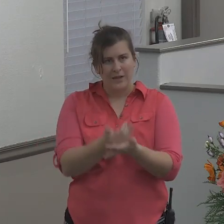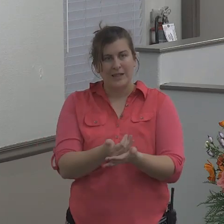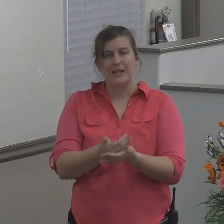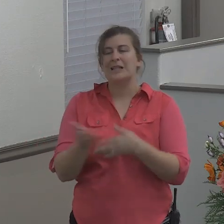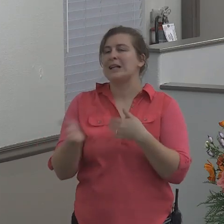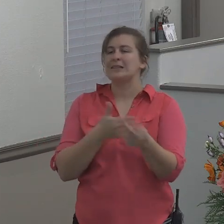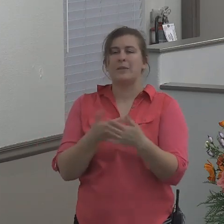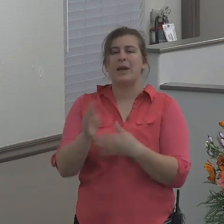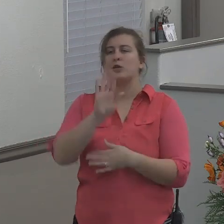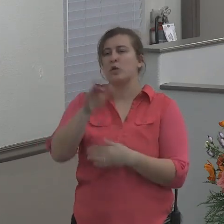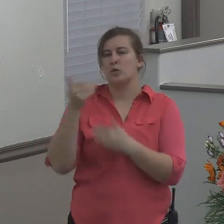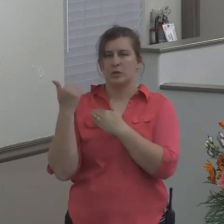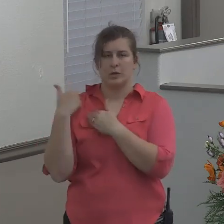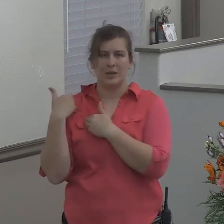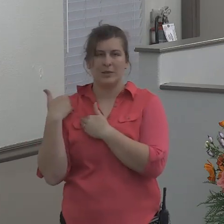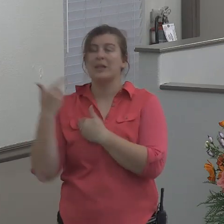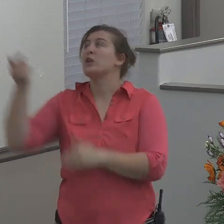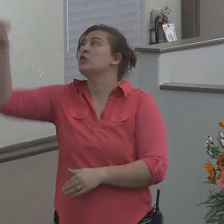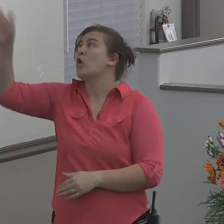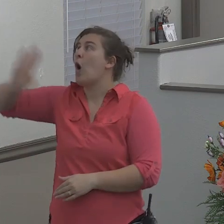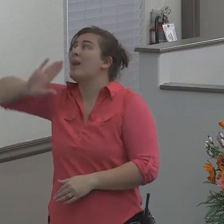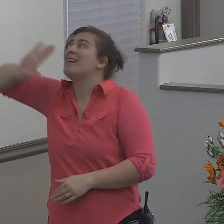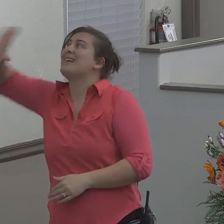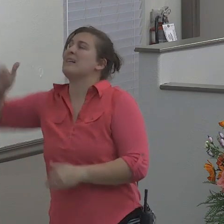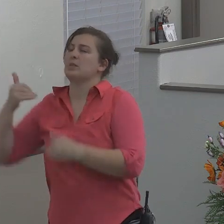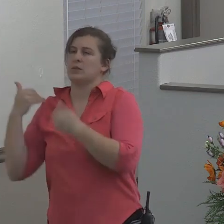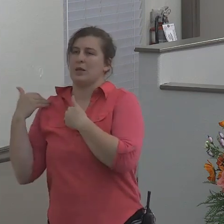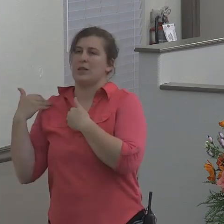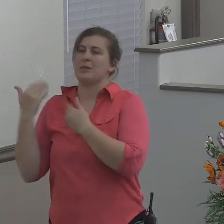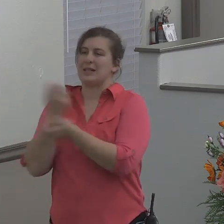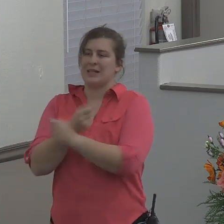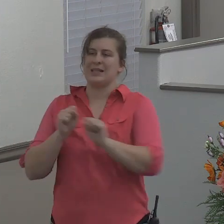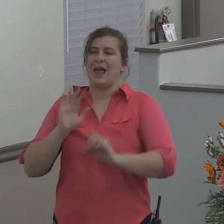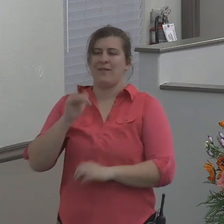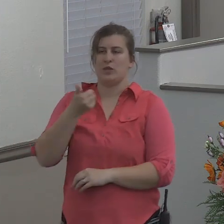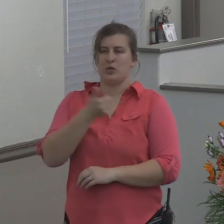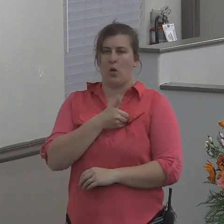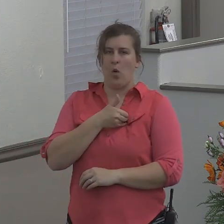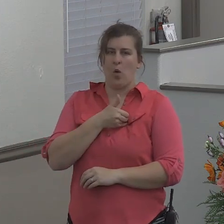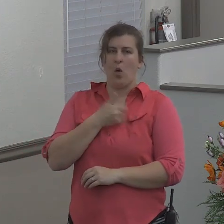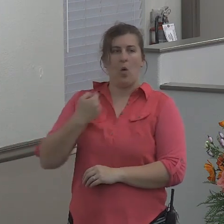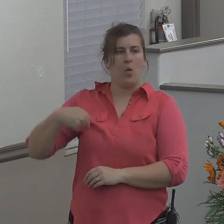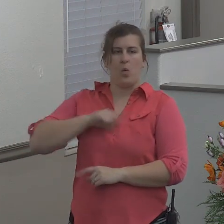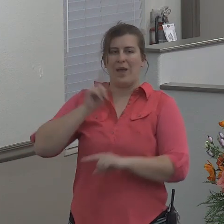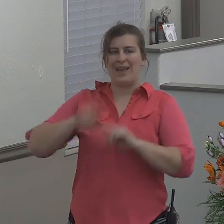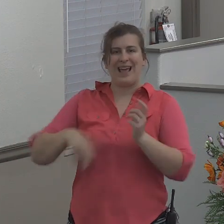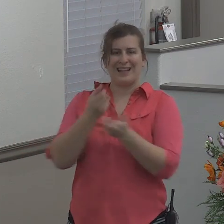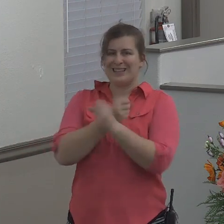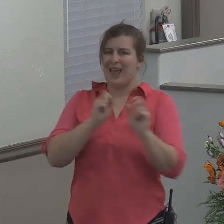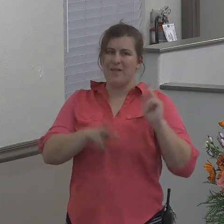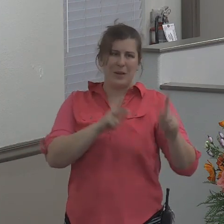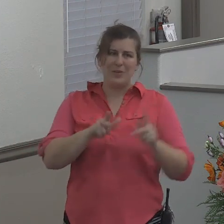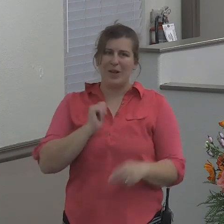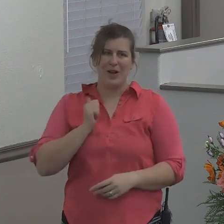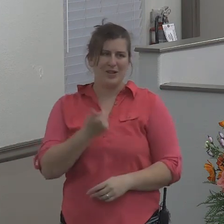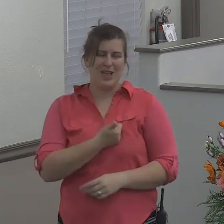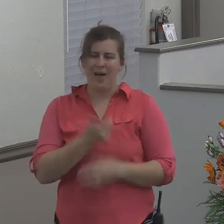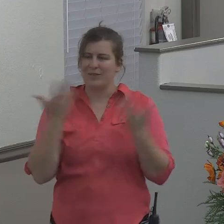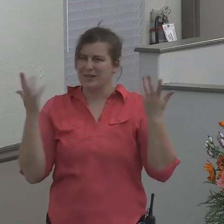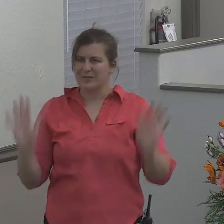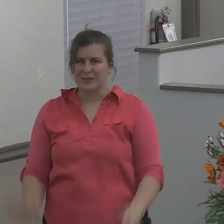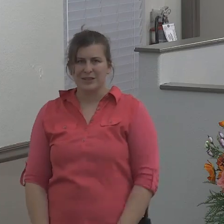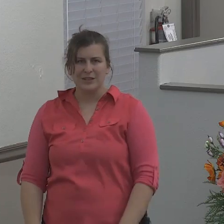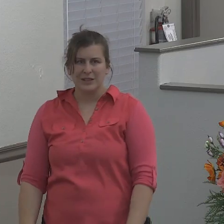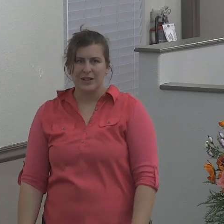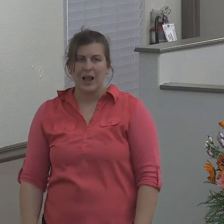always God's job to save the lost we can't save them anyway so that's